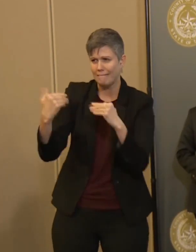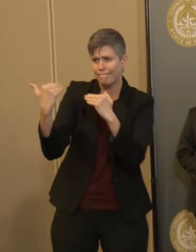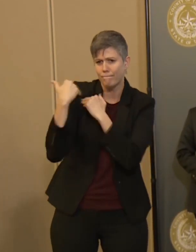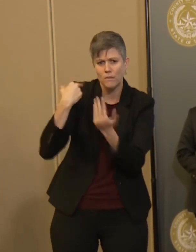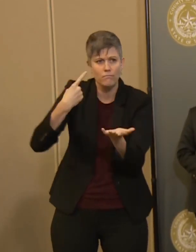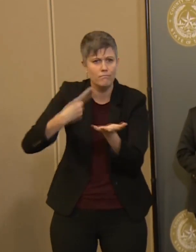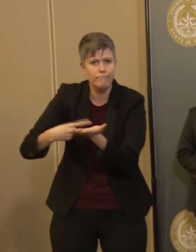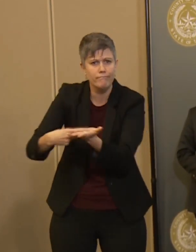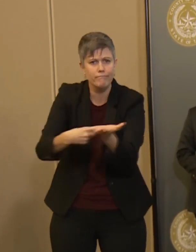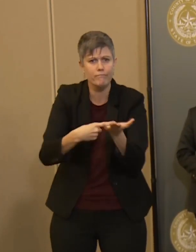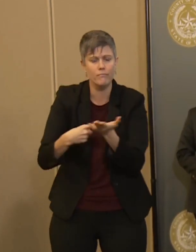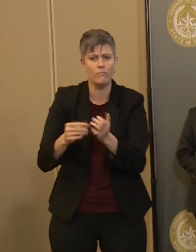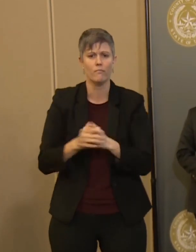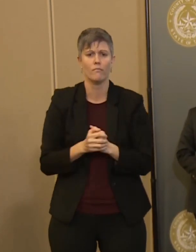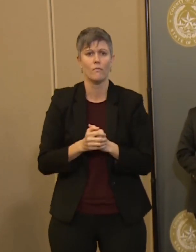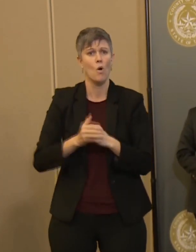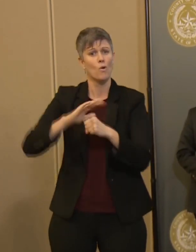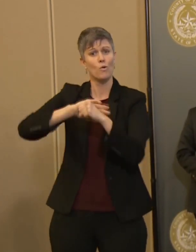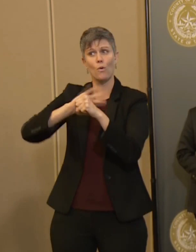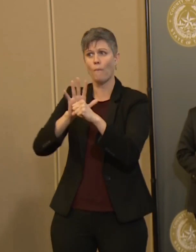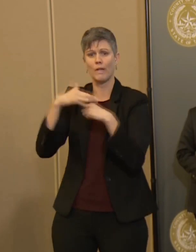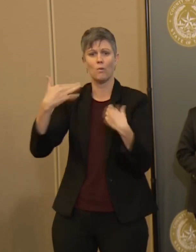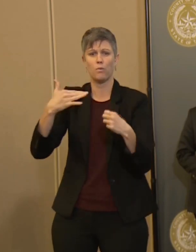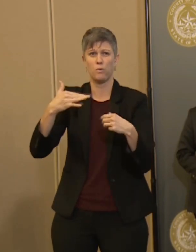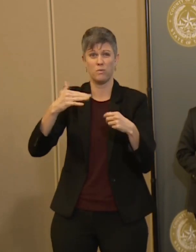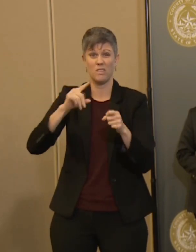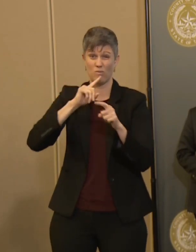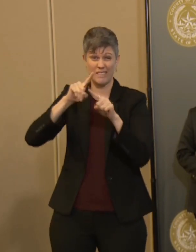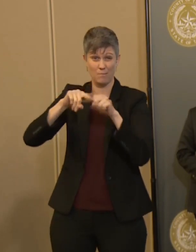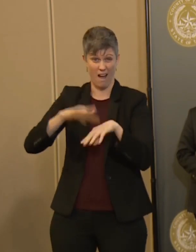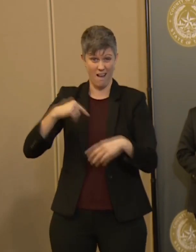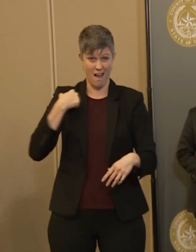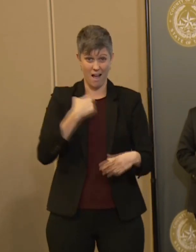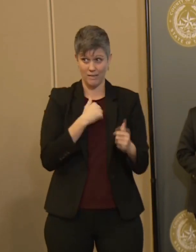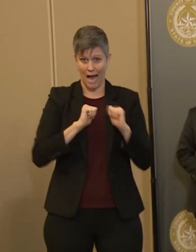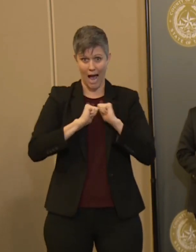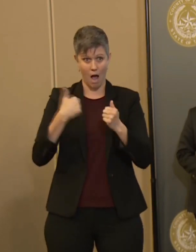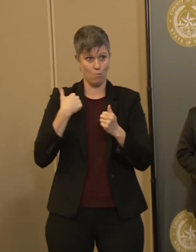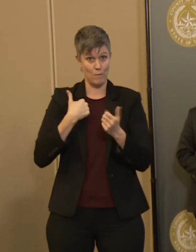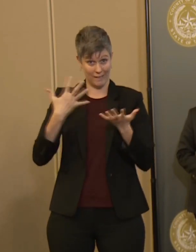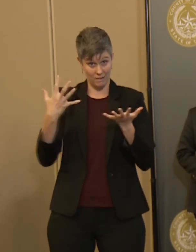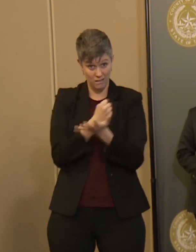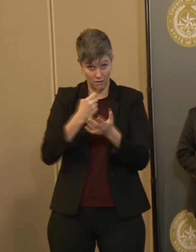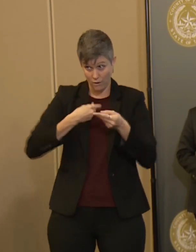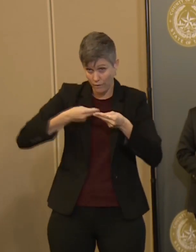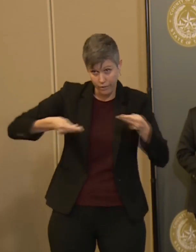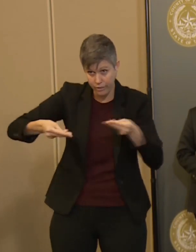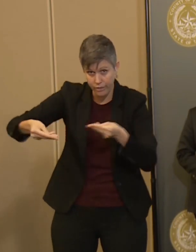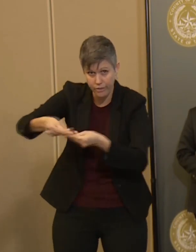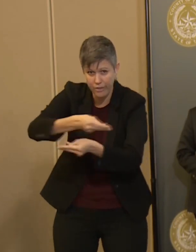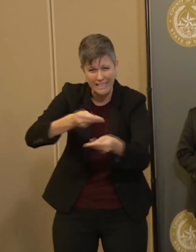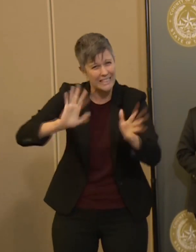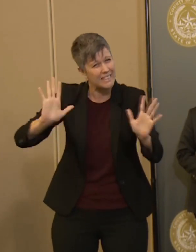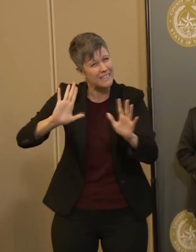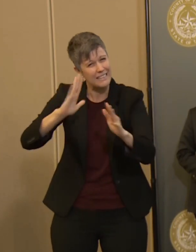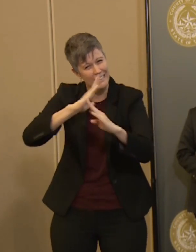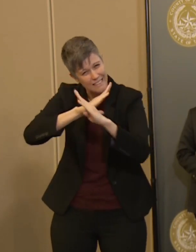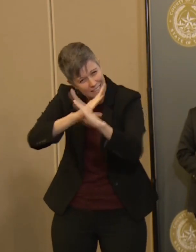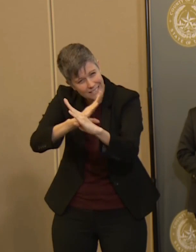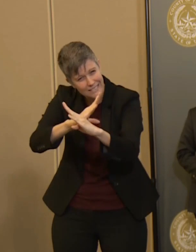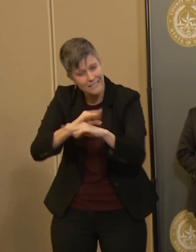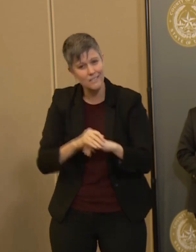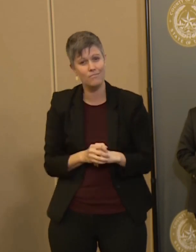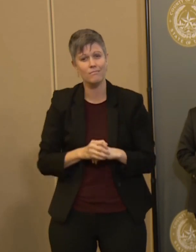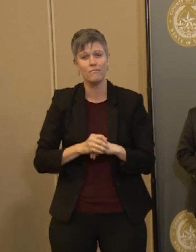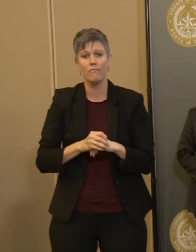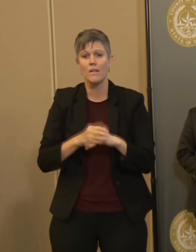COVID-19 depends on us to pass it from person to person. We have a small window of opportunity in which to